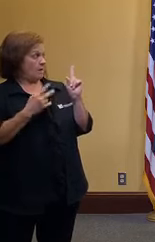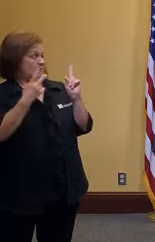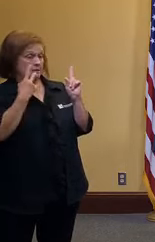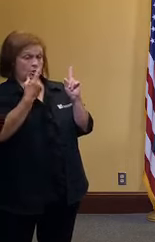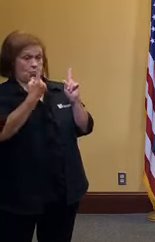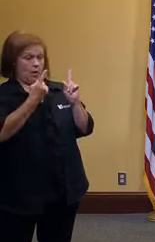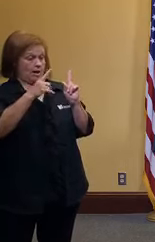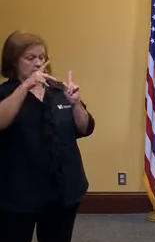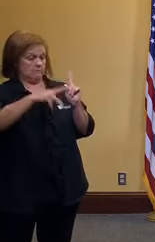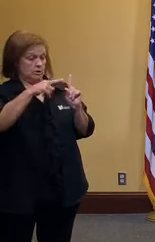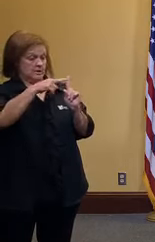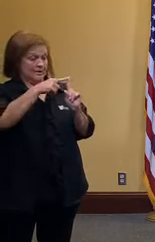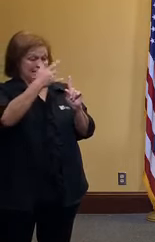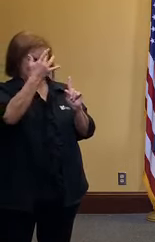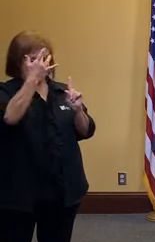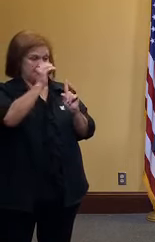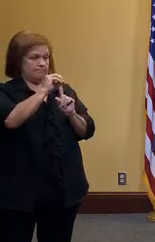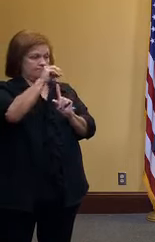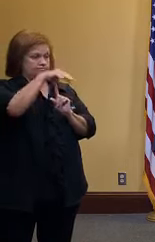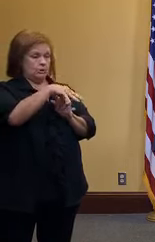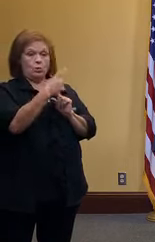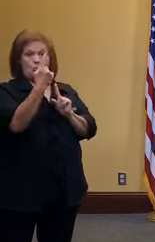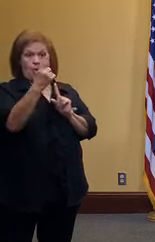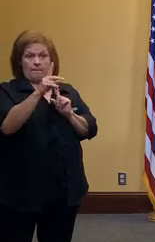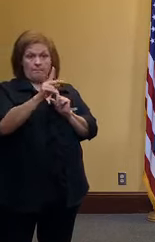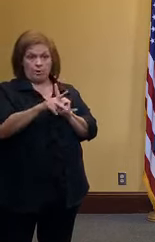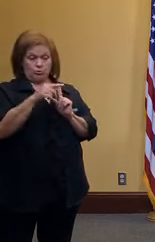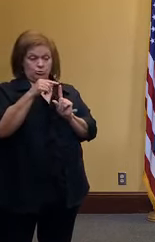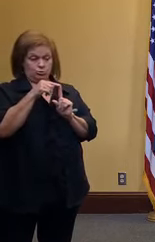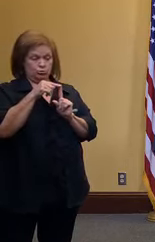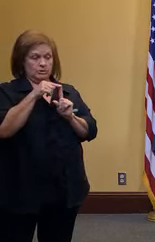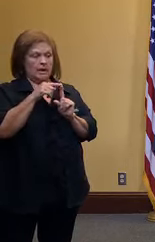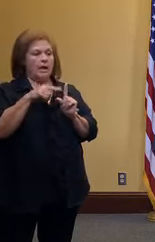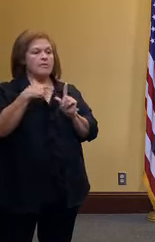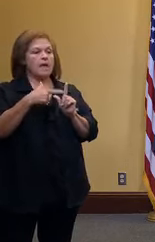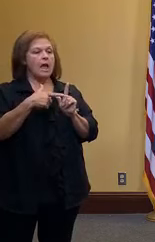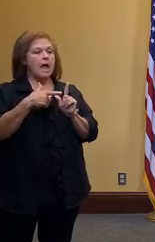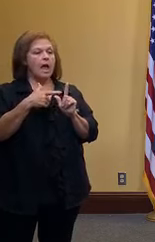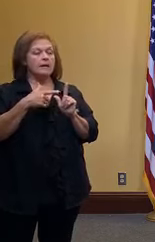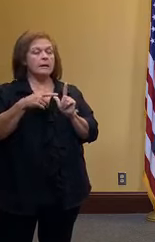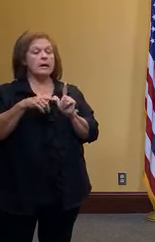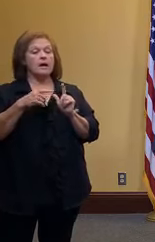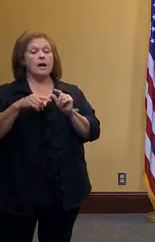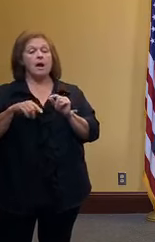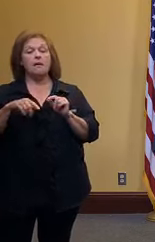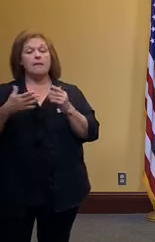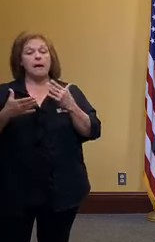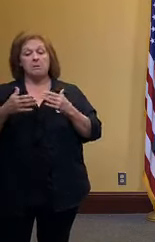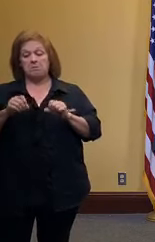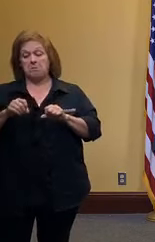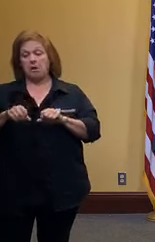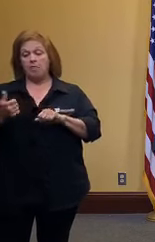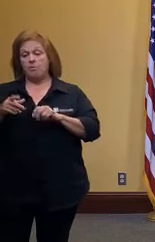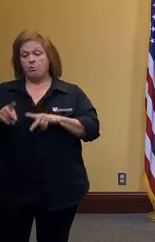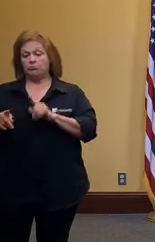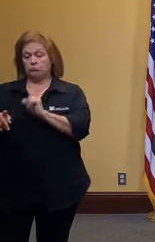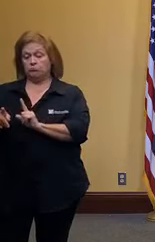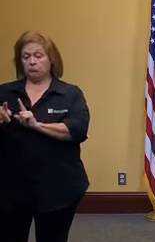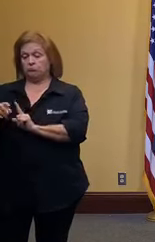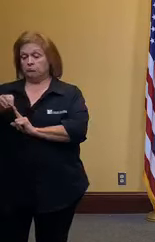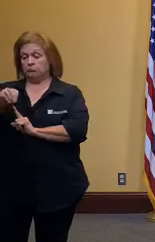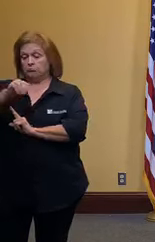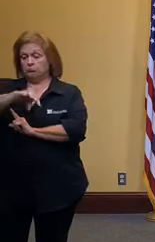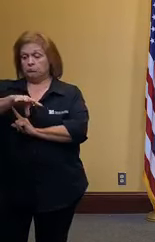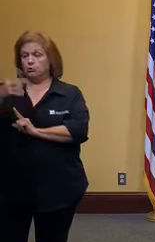one sick person infects another sick person compared to a reproduction number of two in this basic